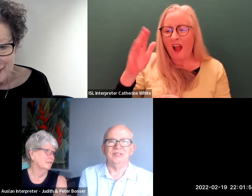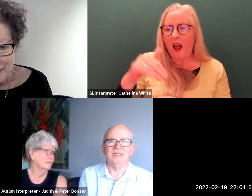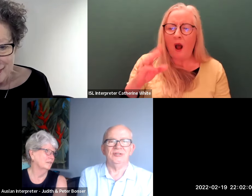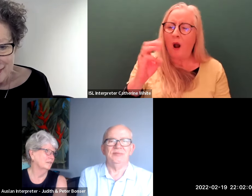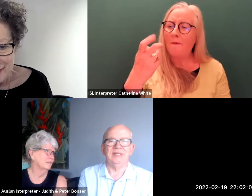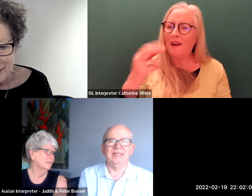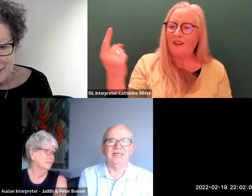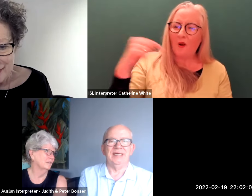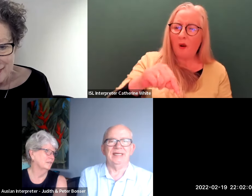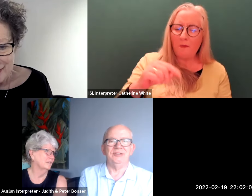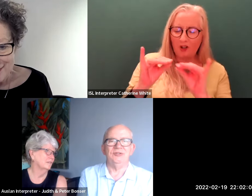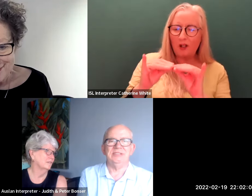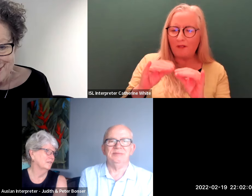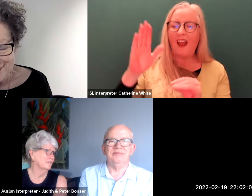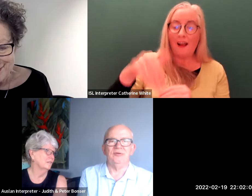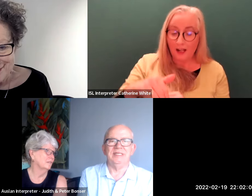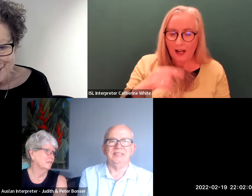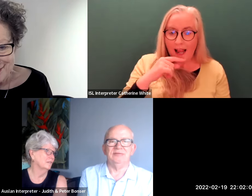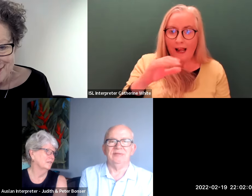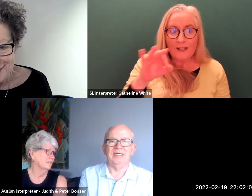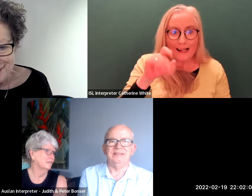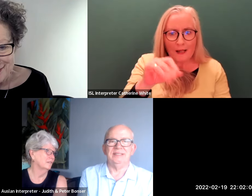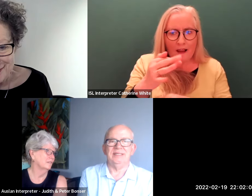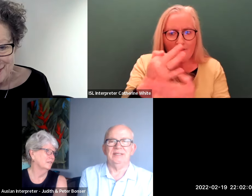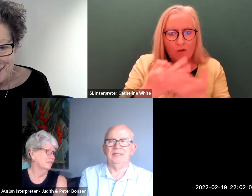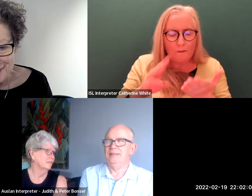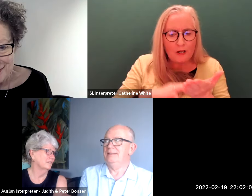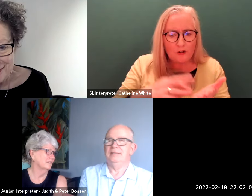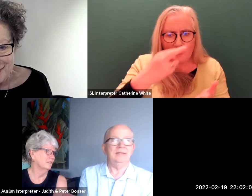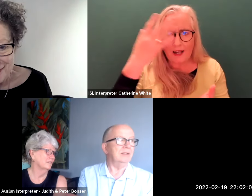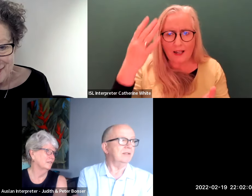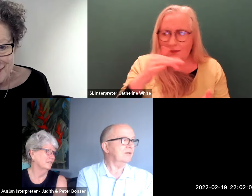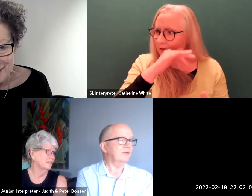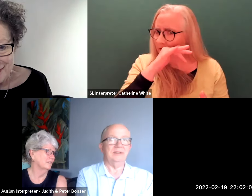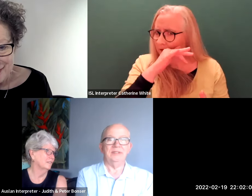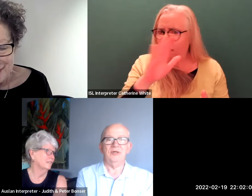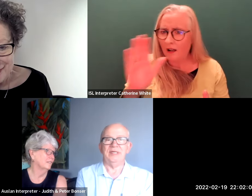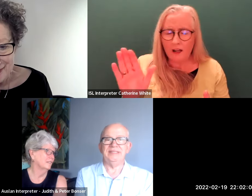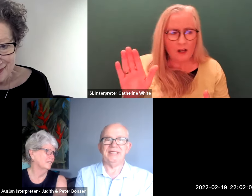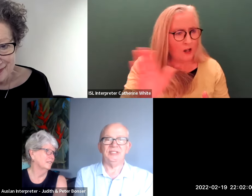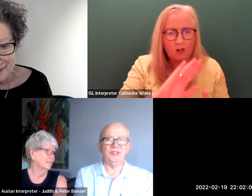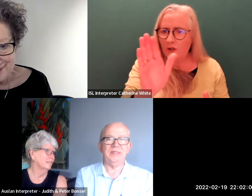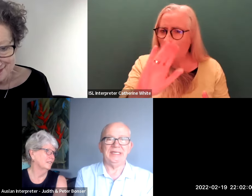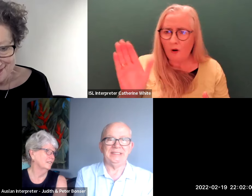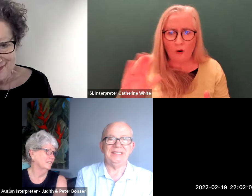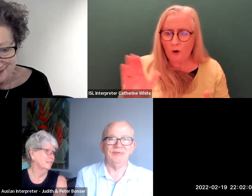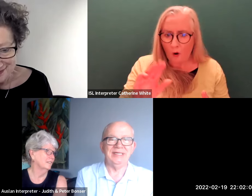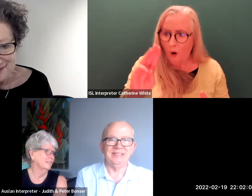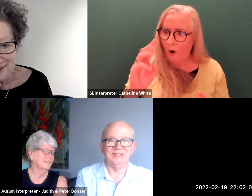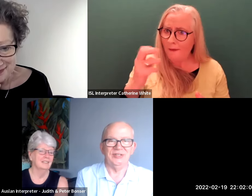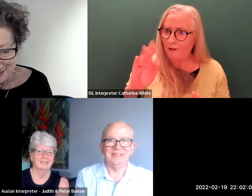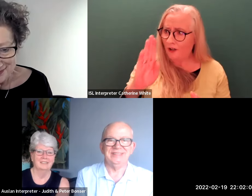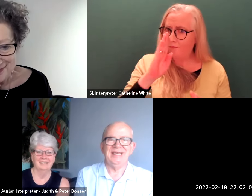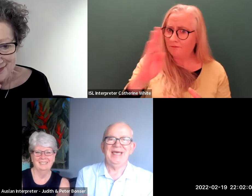here to do the interpreting and it took them a few minutes to realize that oh no he's actually doing it he's